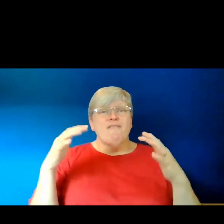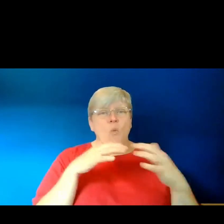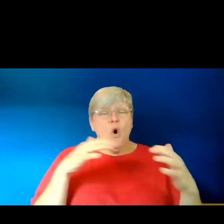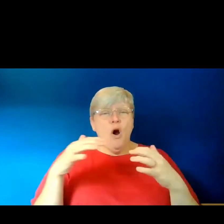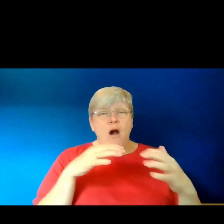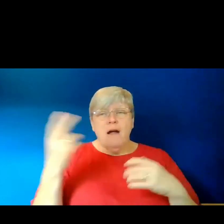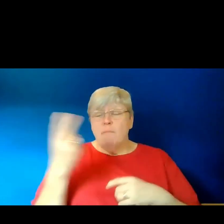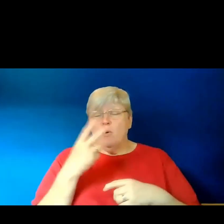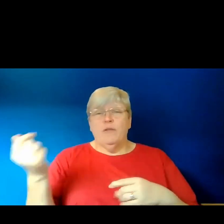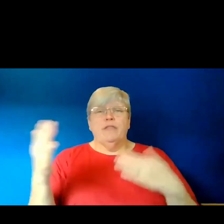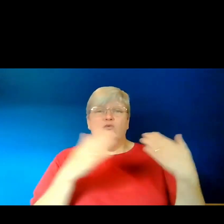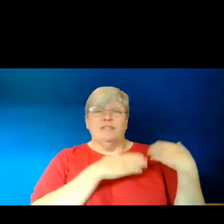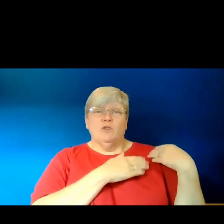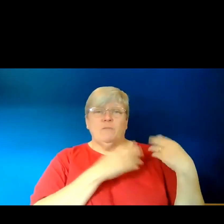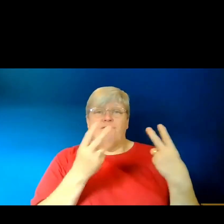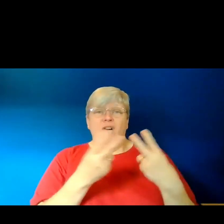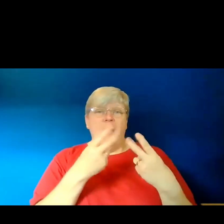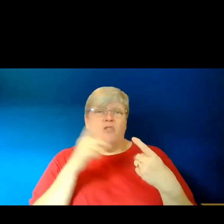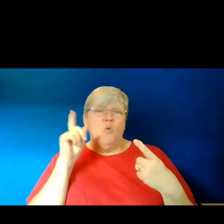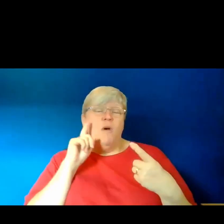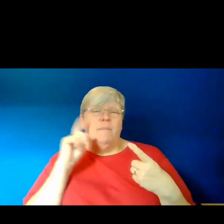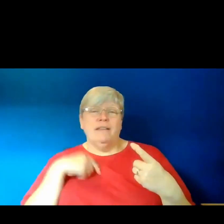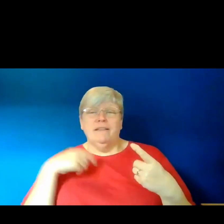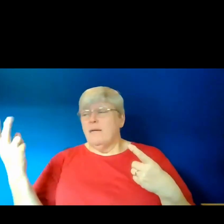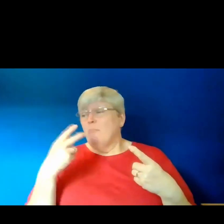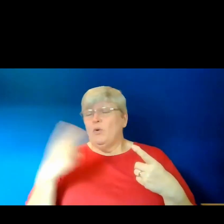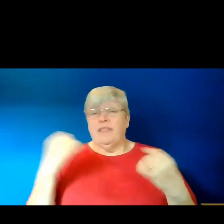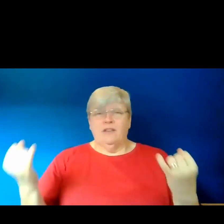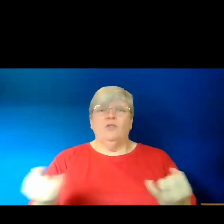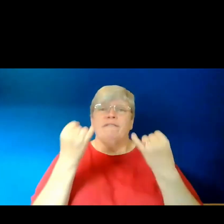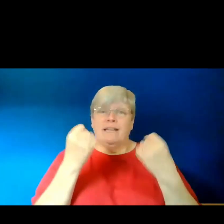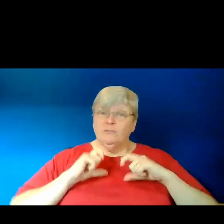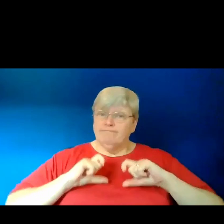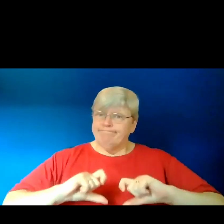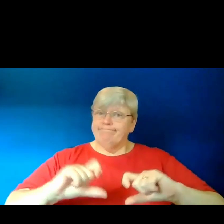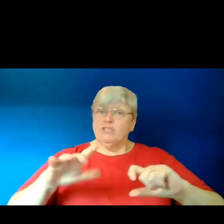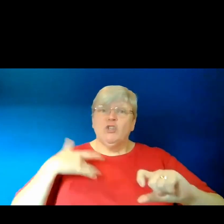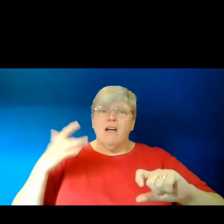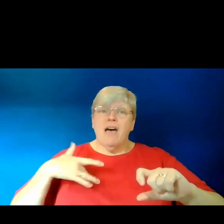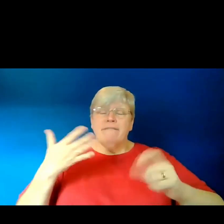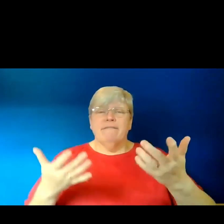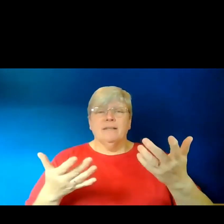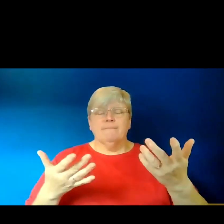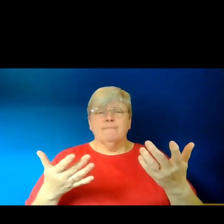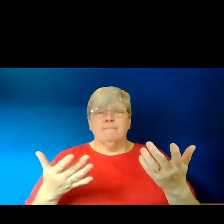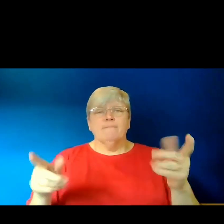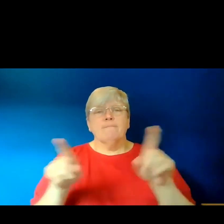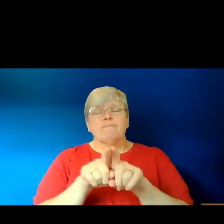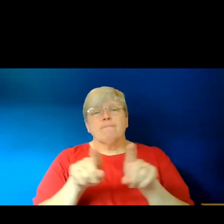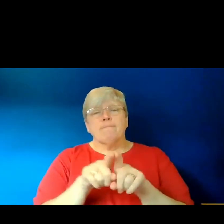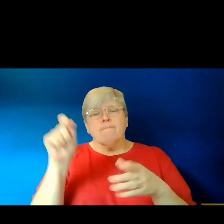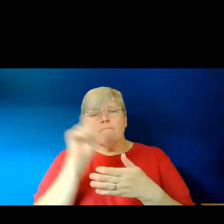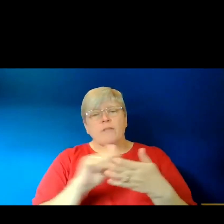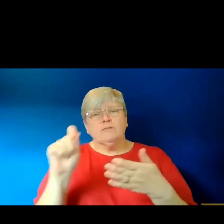both were responsible for other women and both had to fight really hard to survive. And as well as that, when I wrote most of the